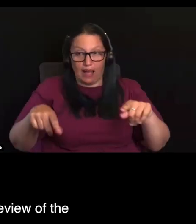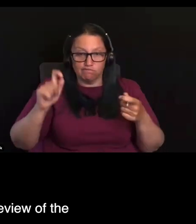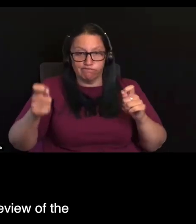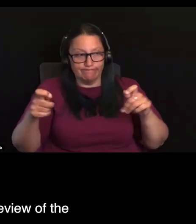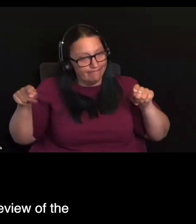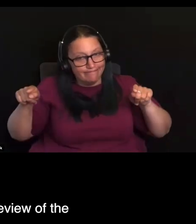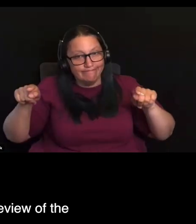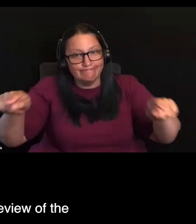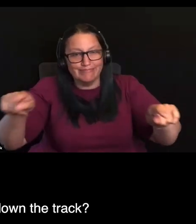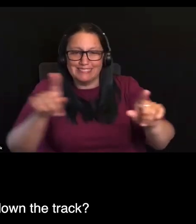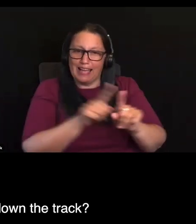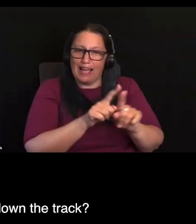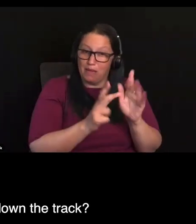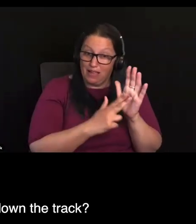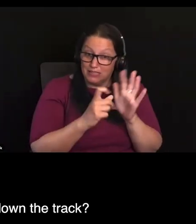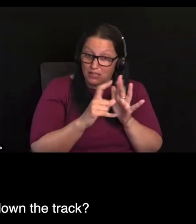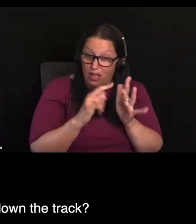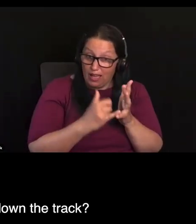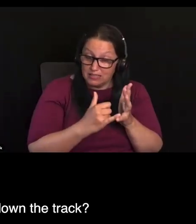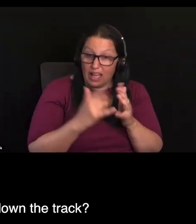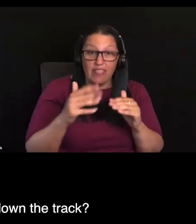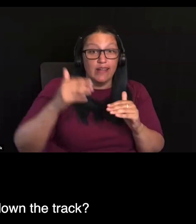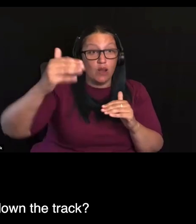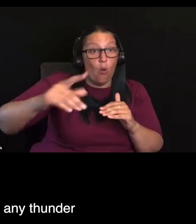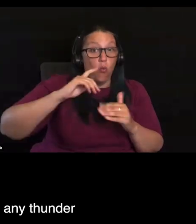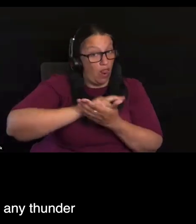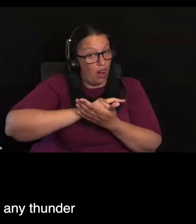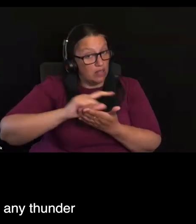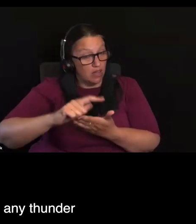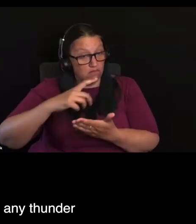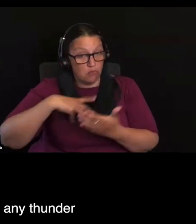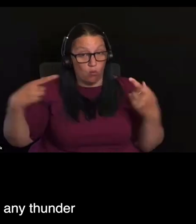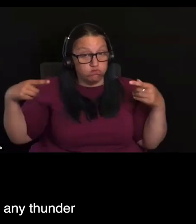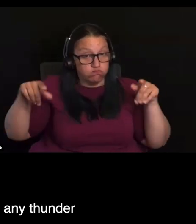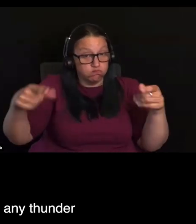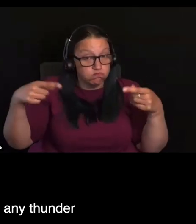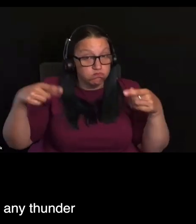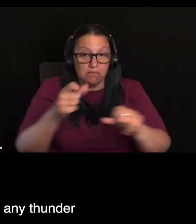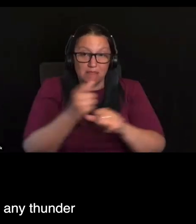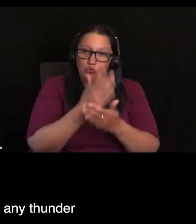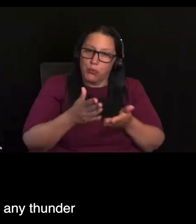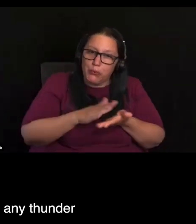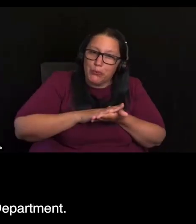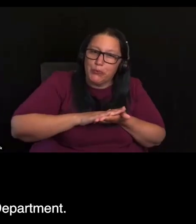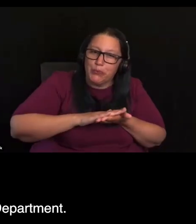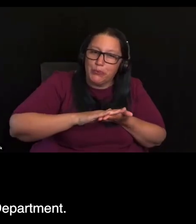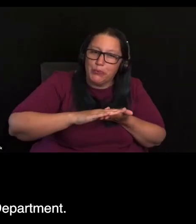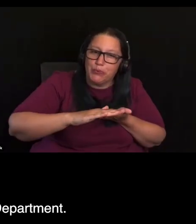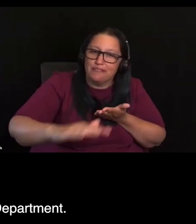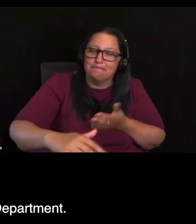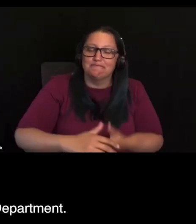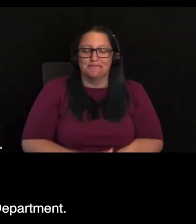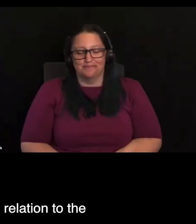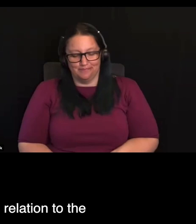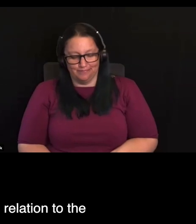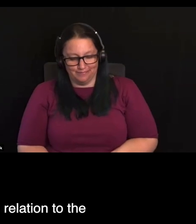be kind of further review of the standards or further alignment down the track? So I think I don't want to steal any thunder from colleagues within